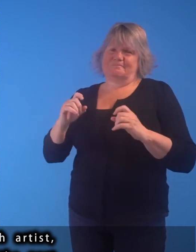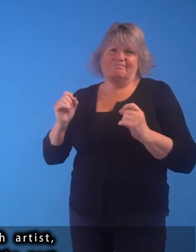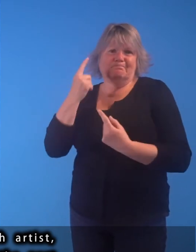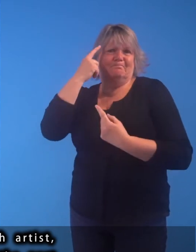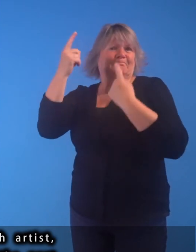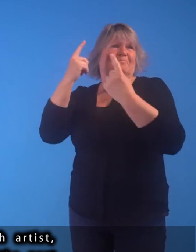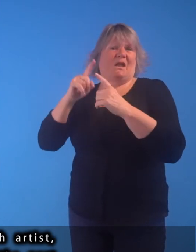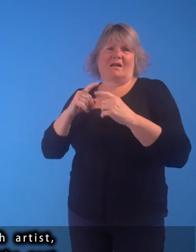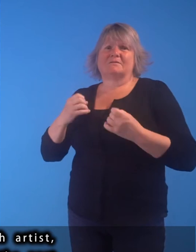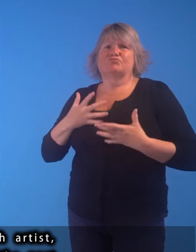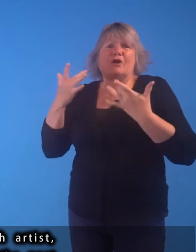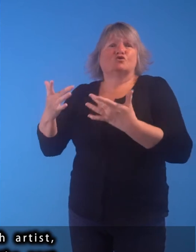a glimpse of the past.